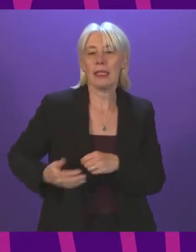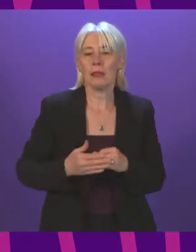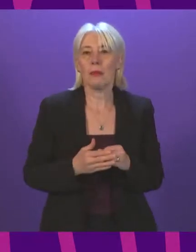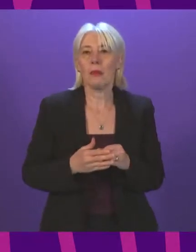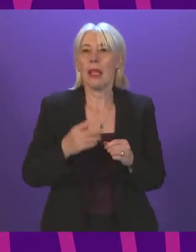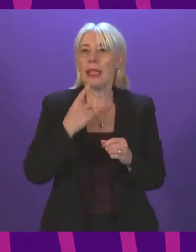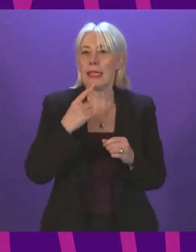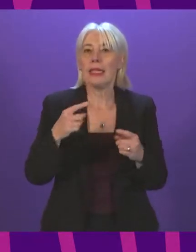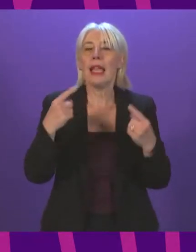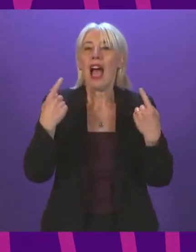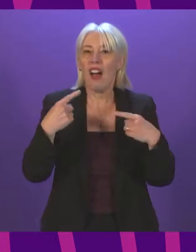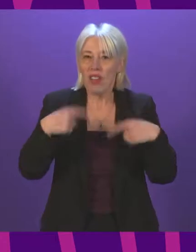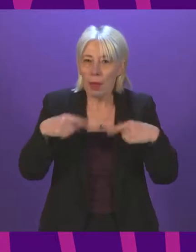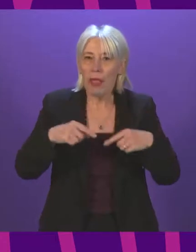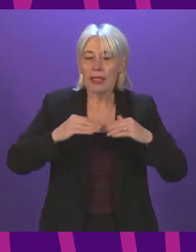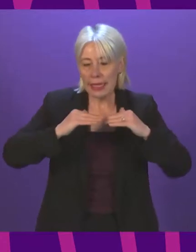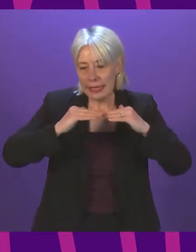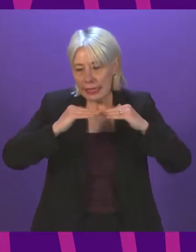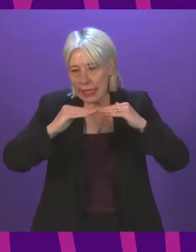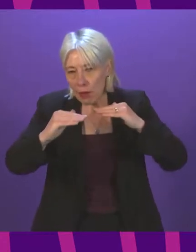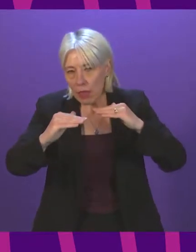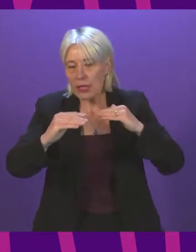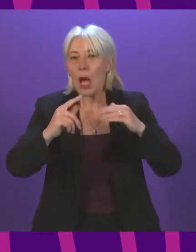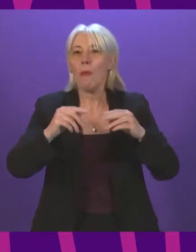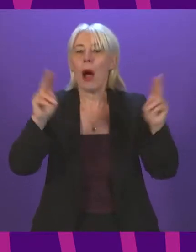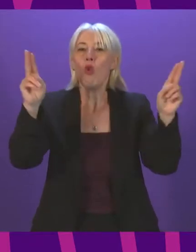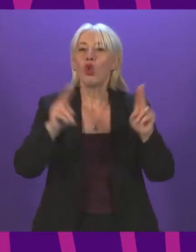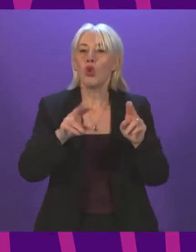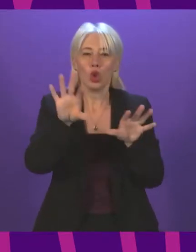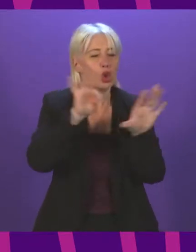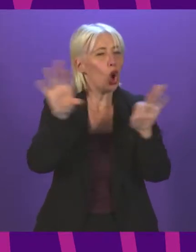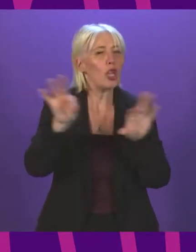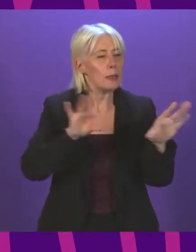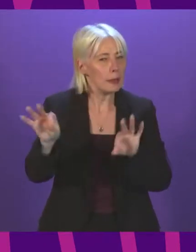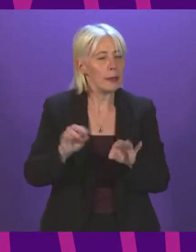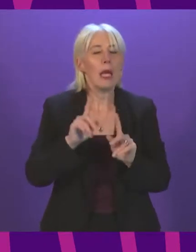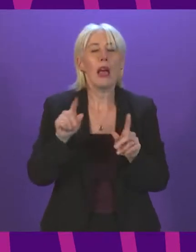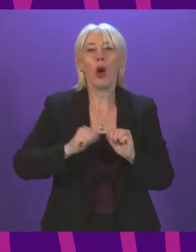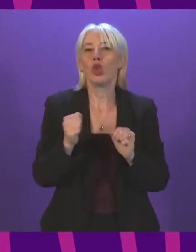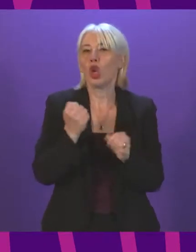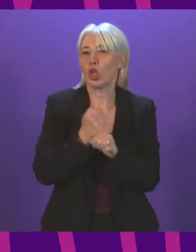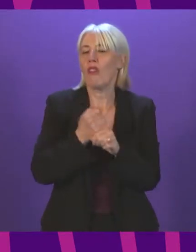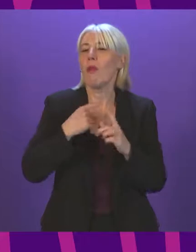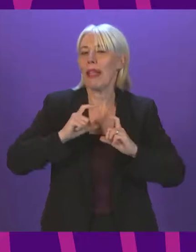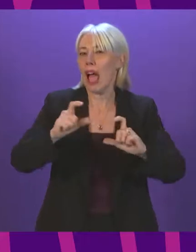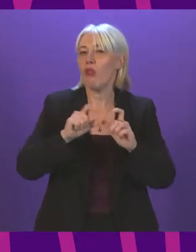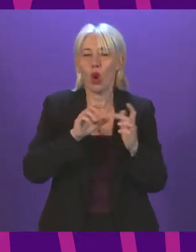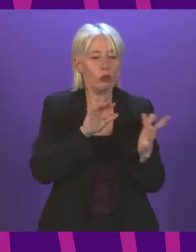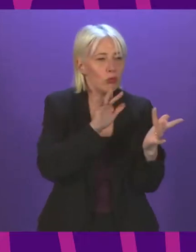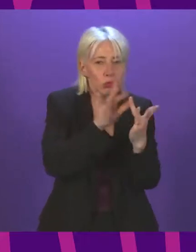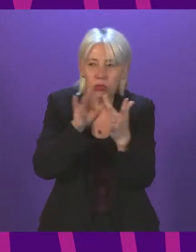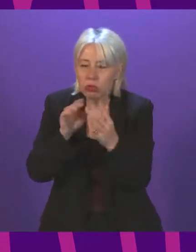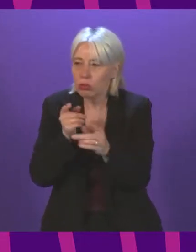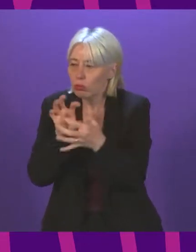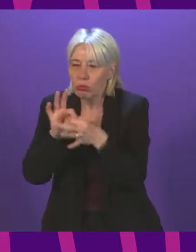while availability has stabilised, there has been a reduction in the choice of products. And the Scottish Government will continue to maintain regular contact with the sector,